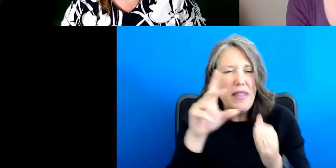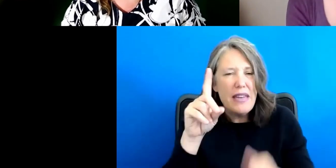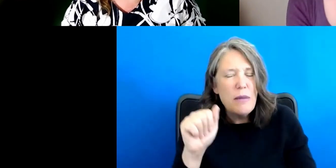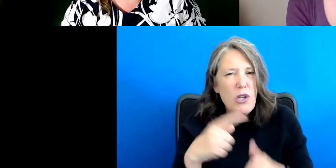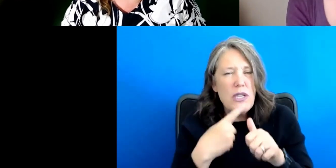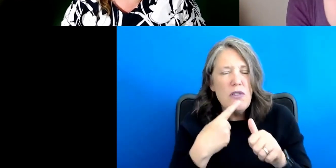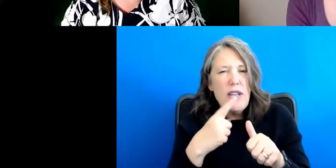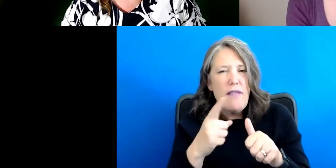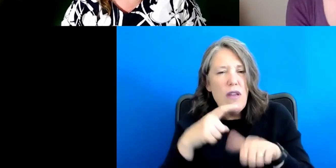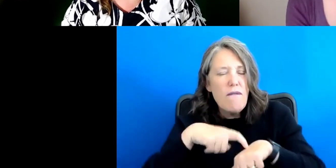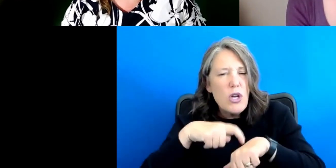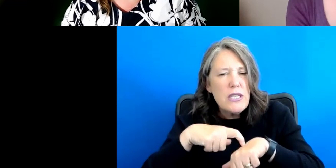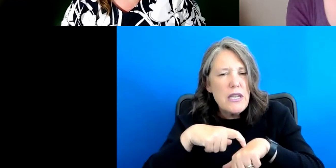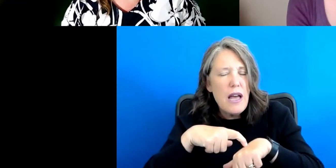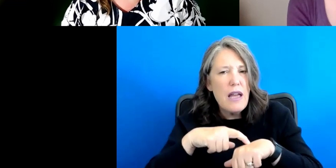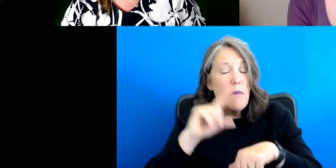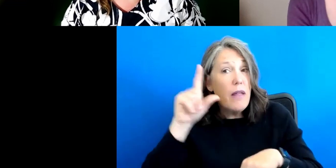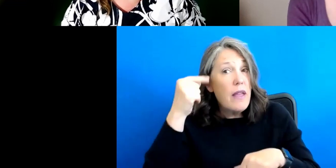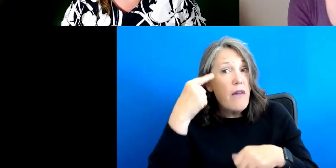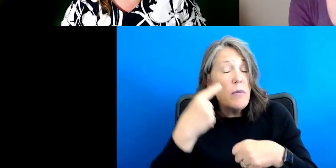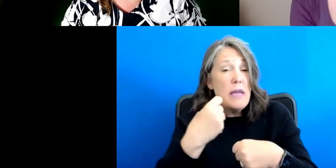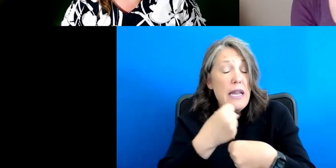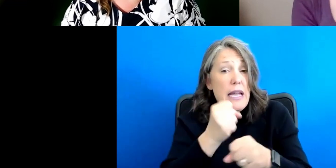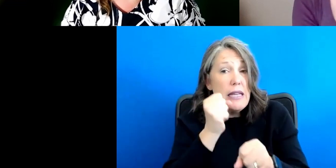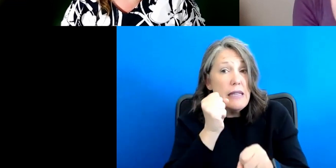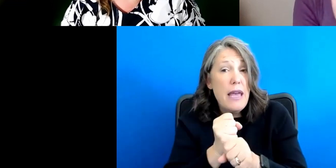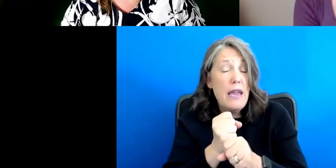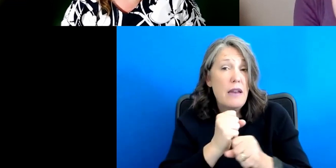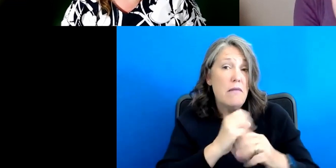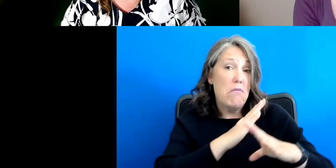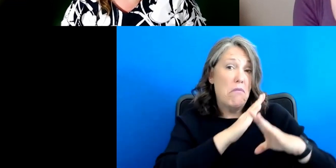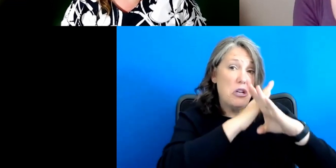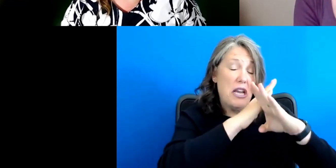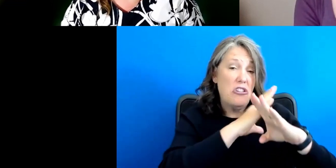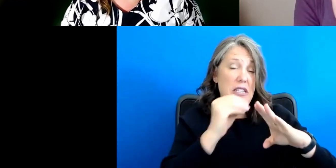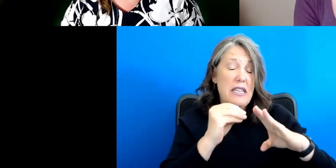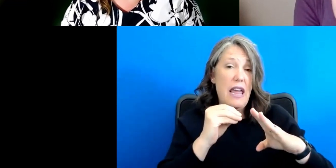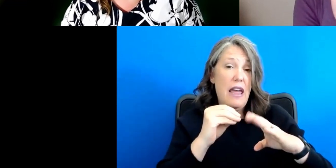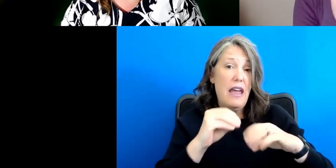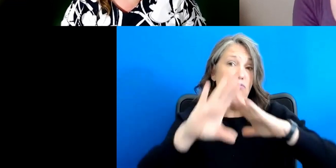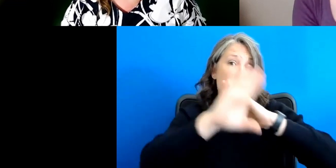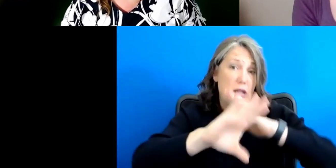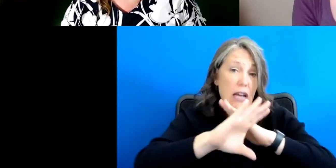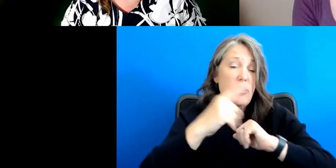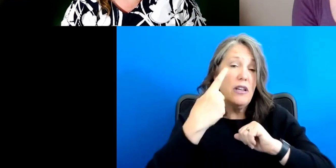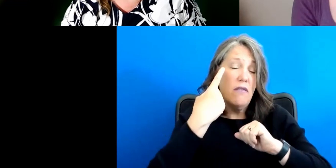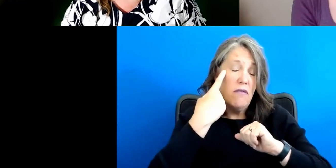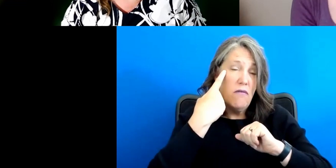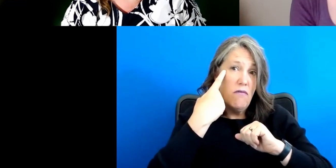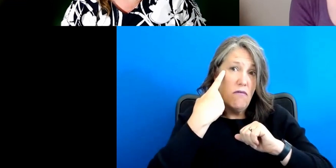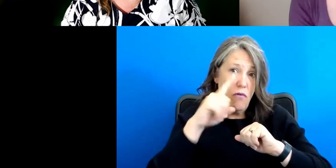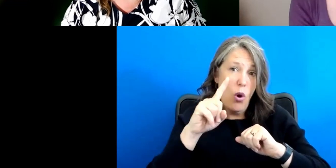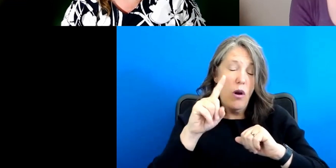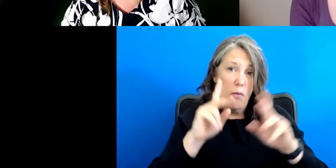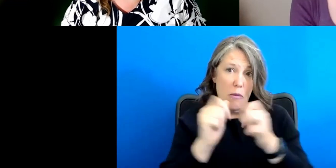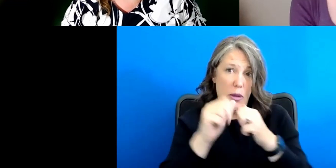government, uh, has made protections and promotions of rights of persons with disabilities a national priority. And she said that in